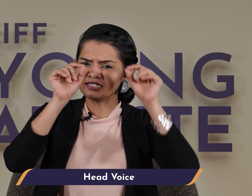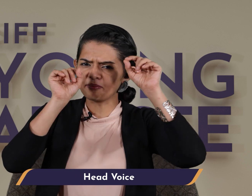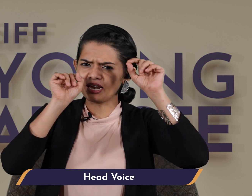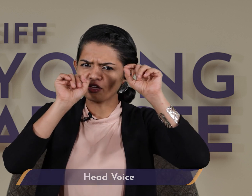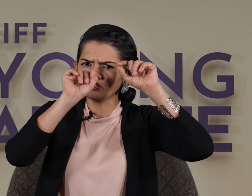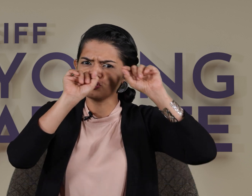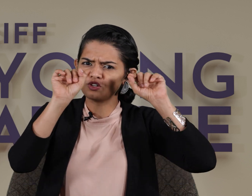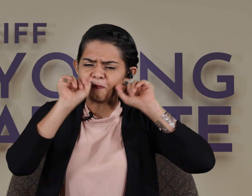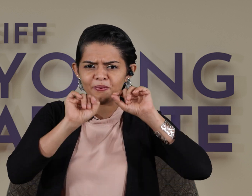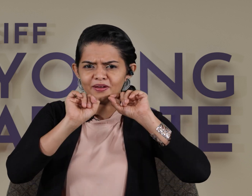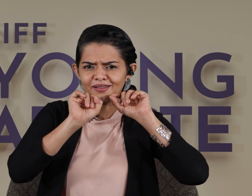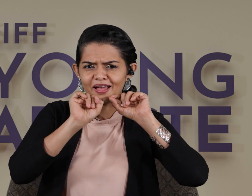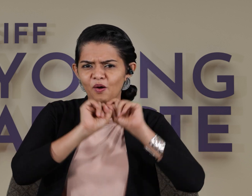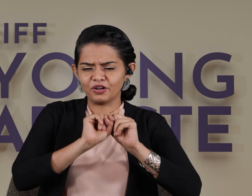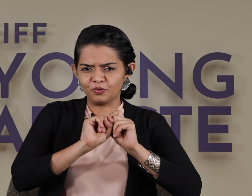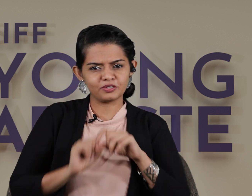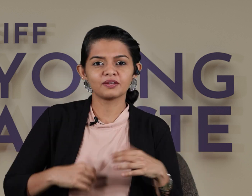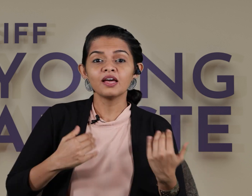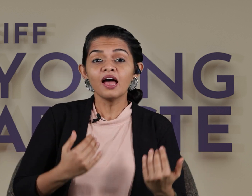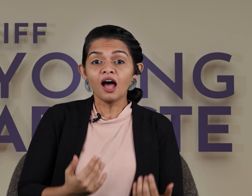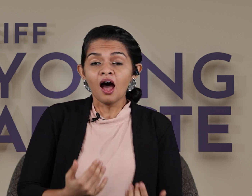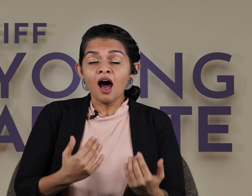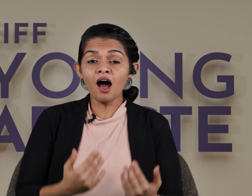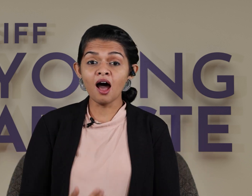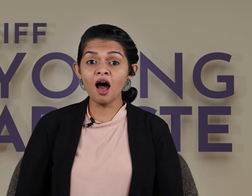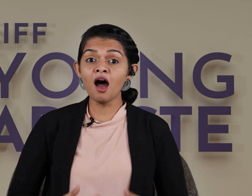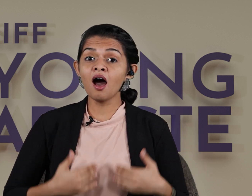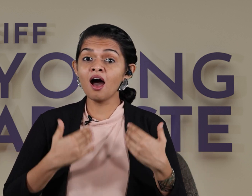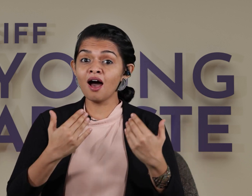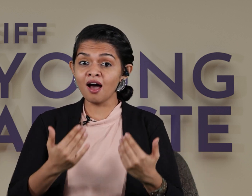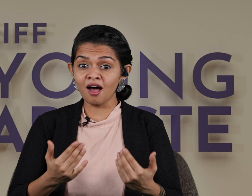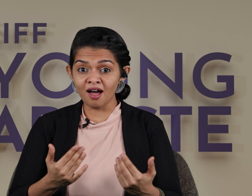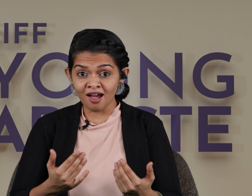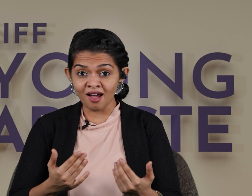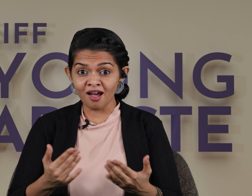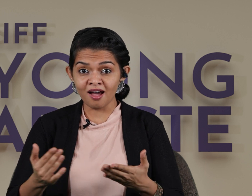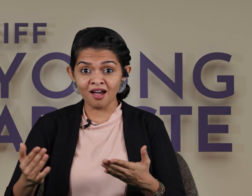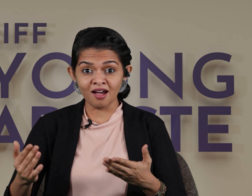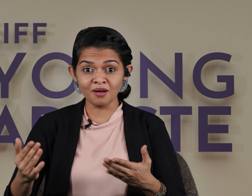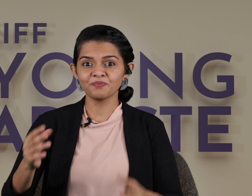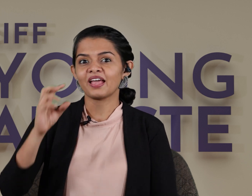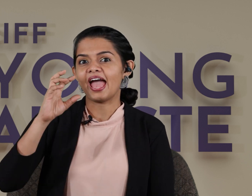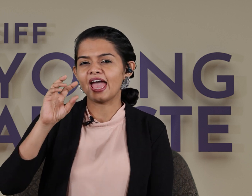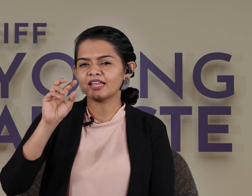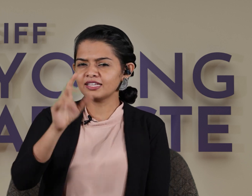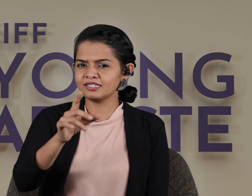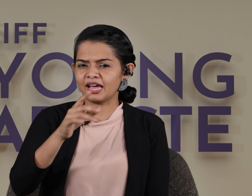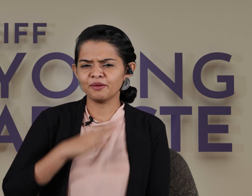this time I'd like you to stop on a note and this time